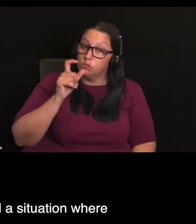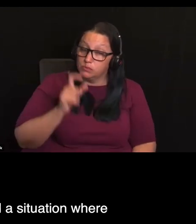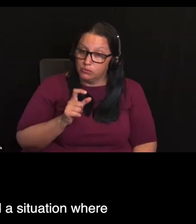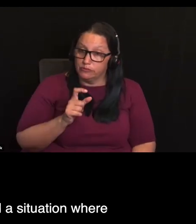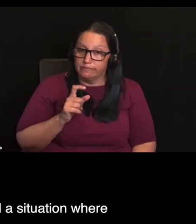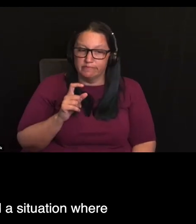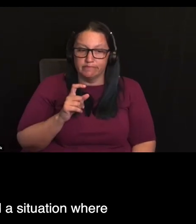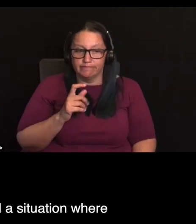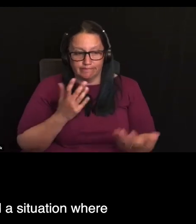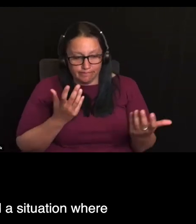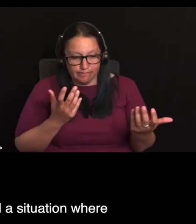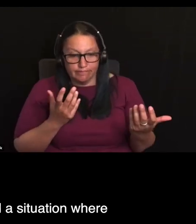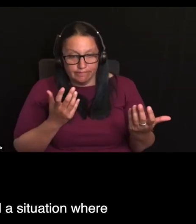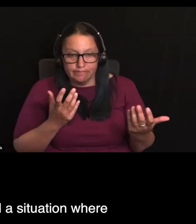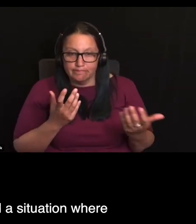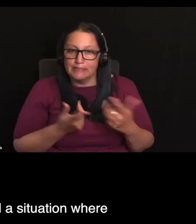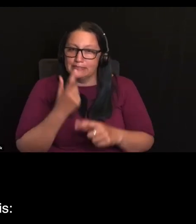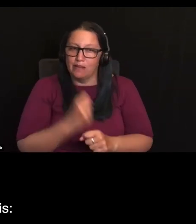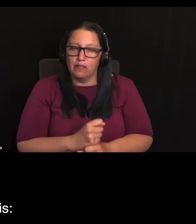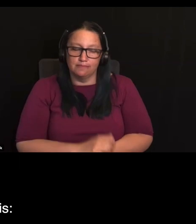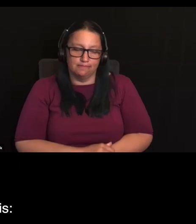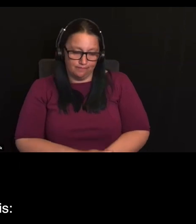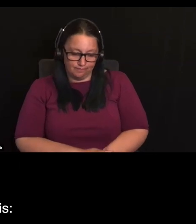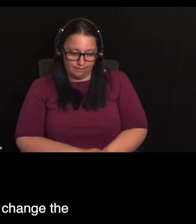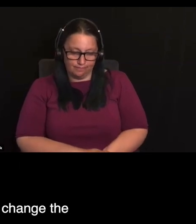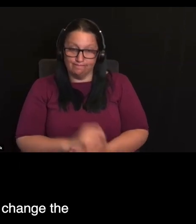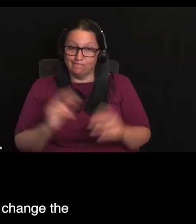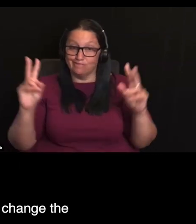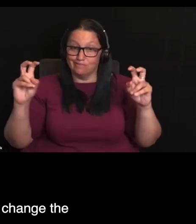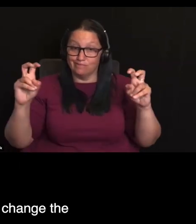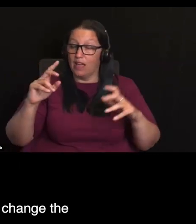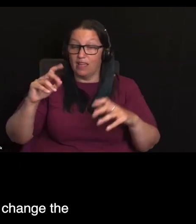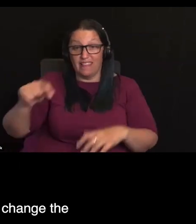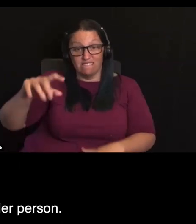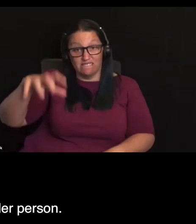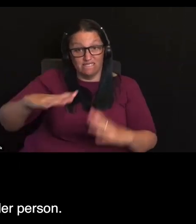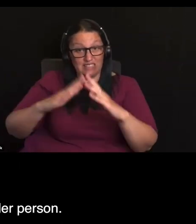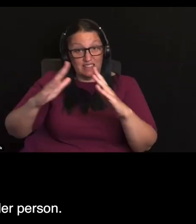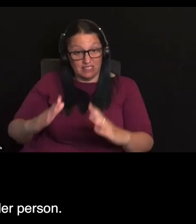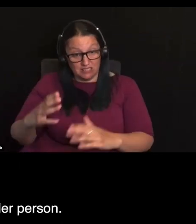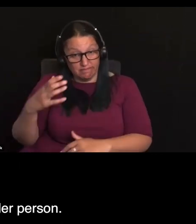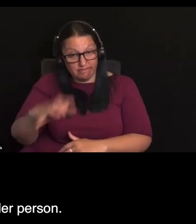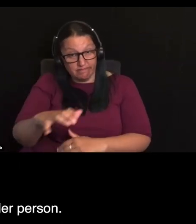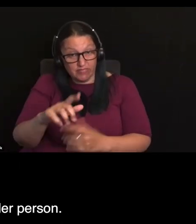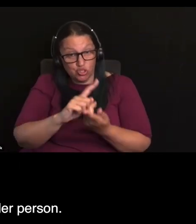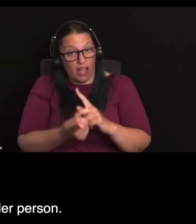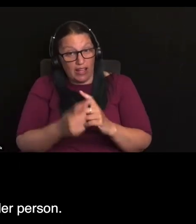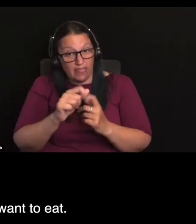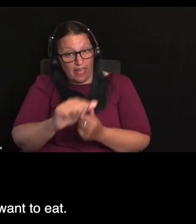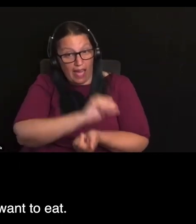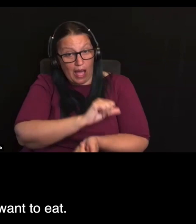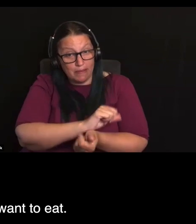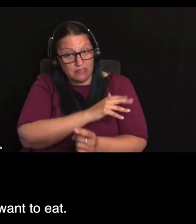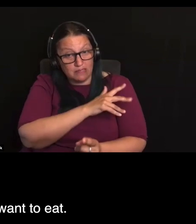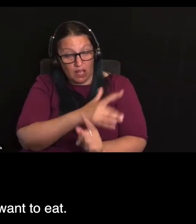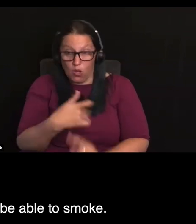avoid a situation where, well, the question is, surely a facility isn't there to change the habits of a lifetime of an older person. They want